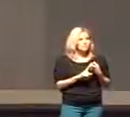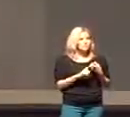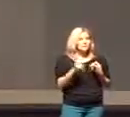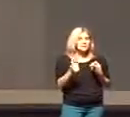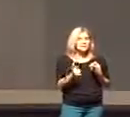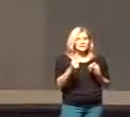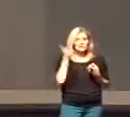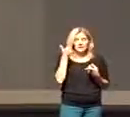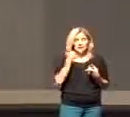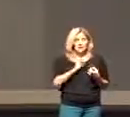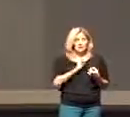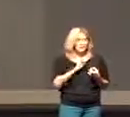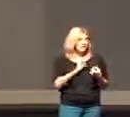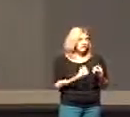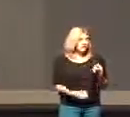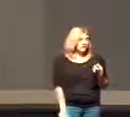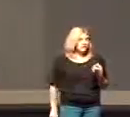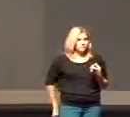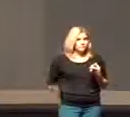deny ourselves